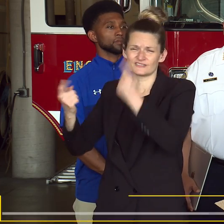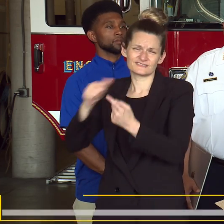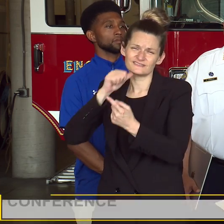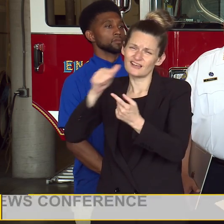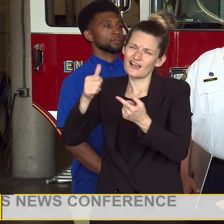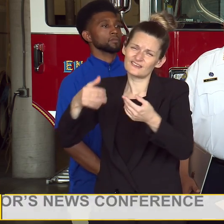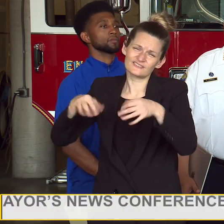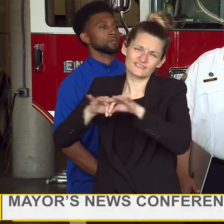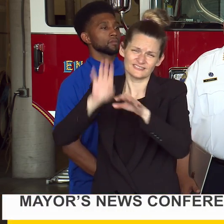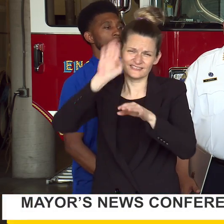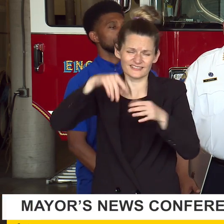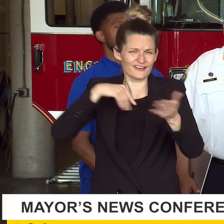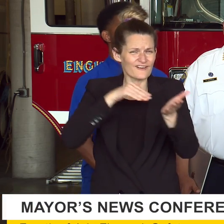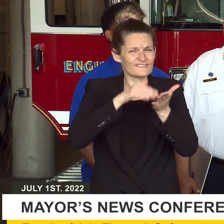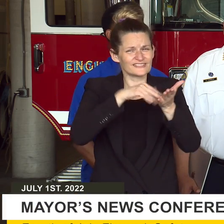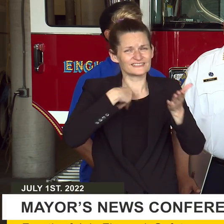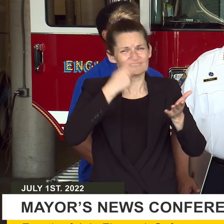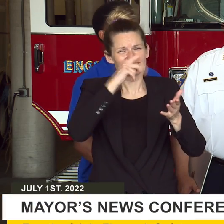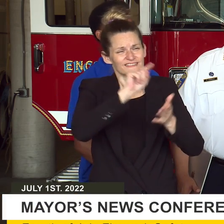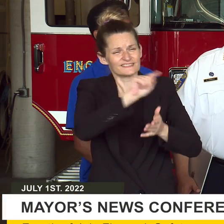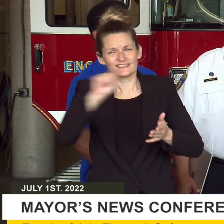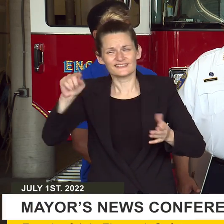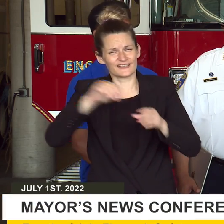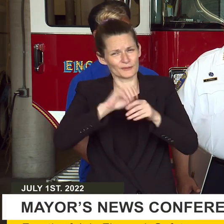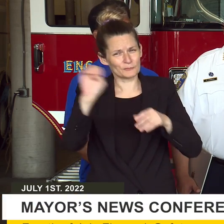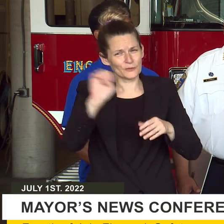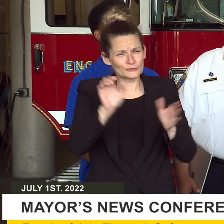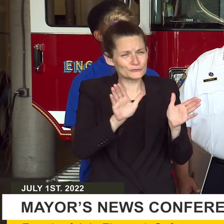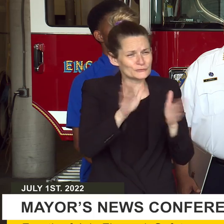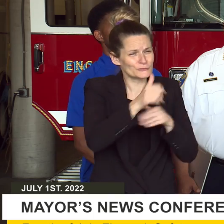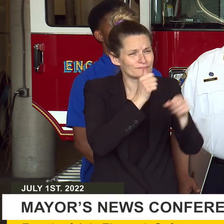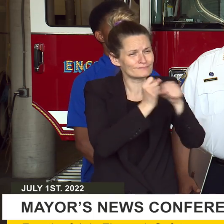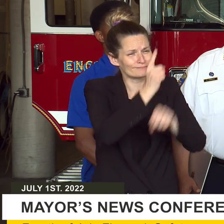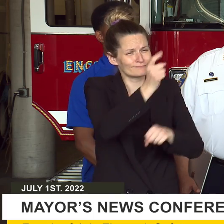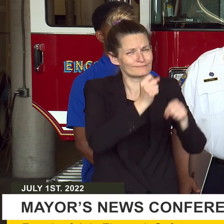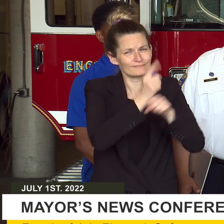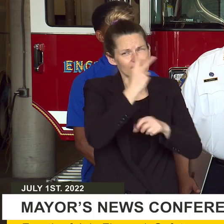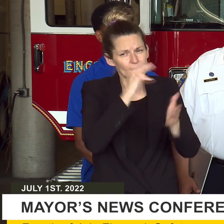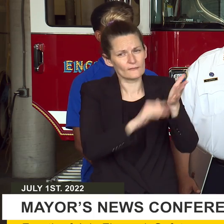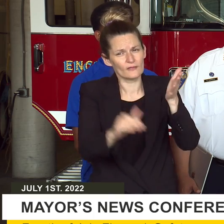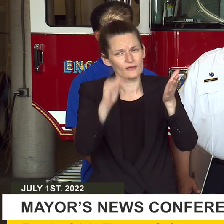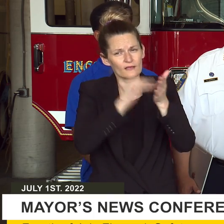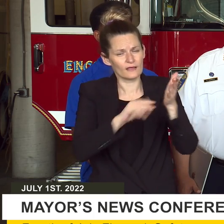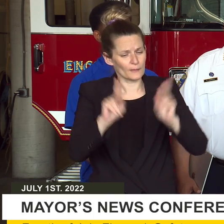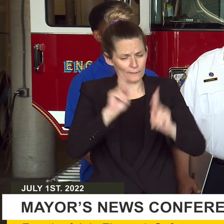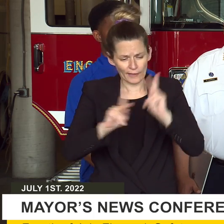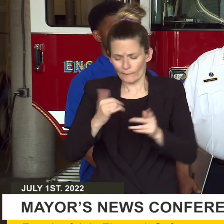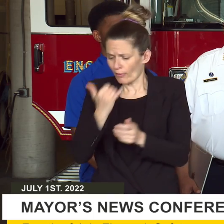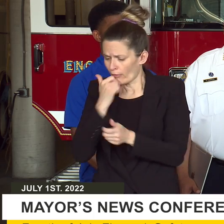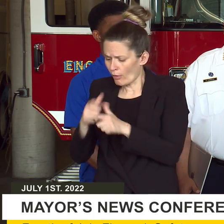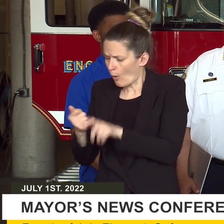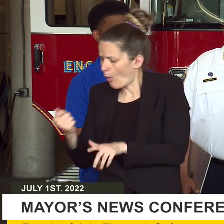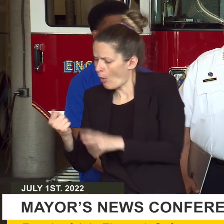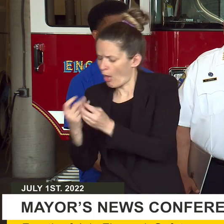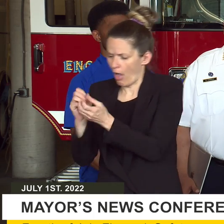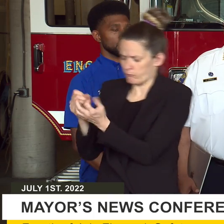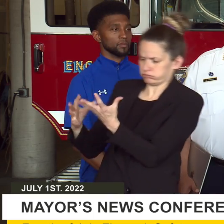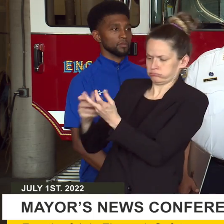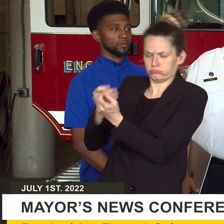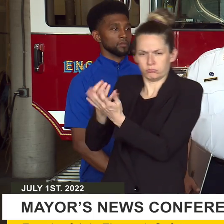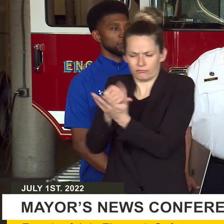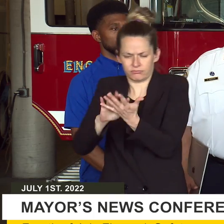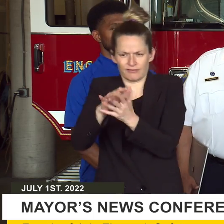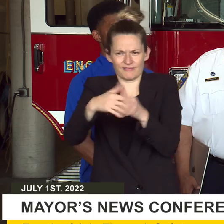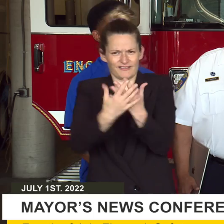are seen in the emergency room each year during fireworks being mishandled. Causes range